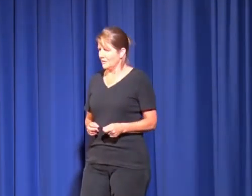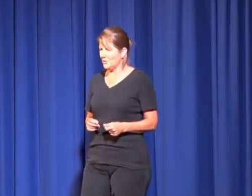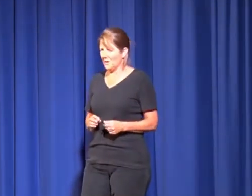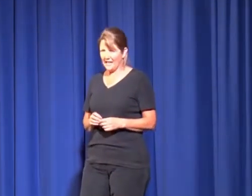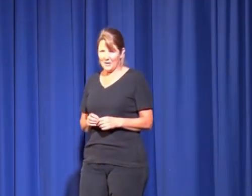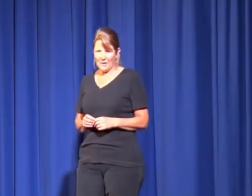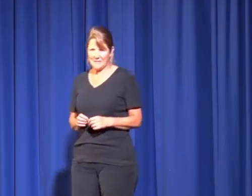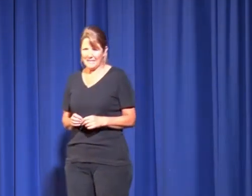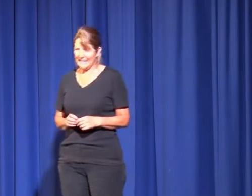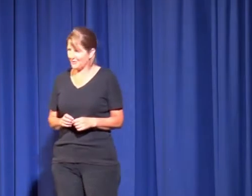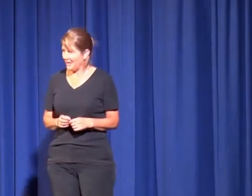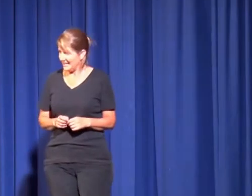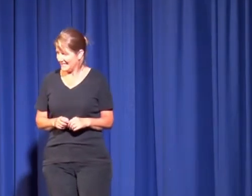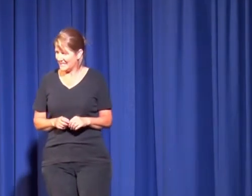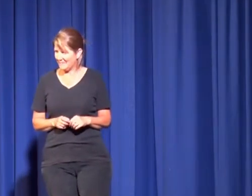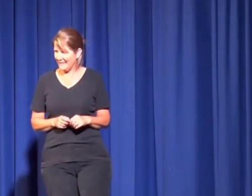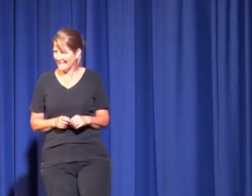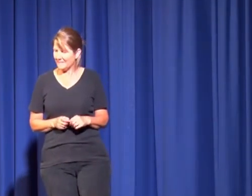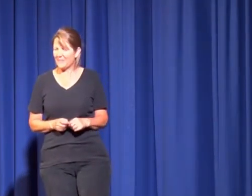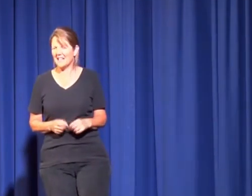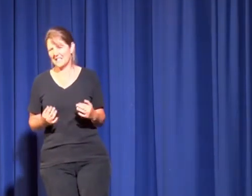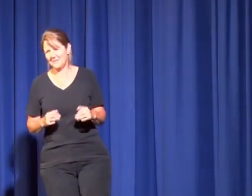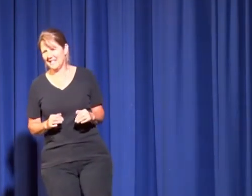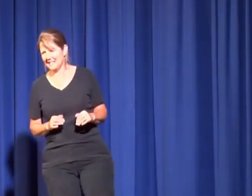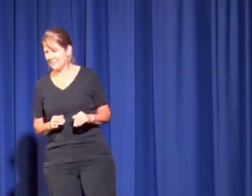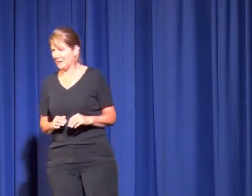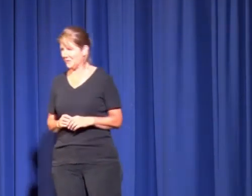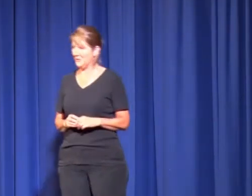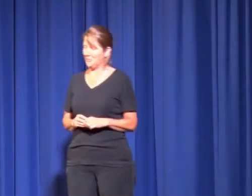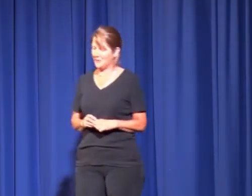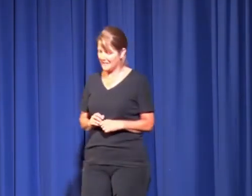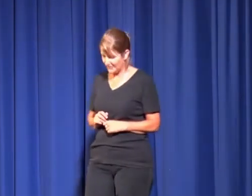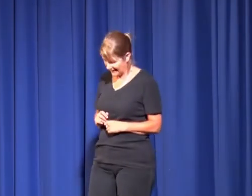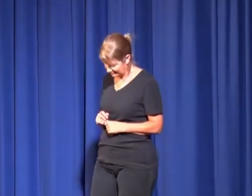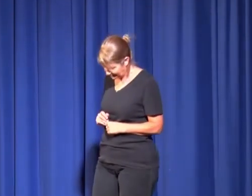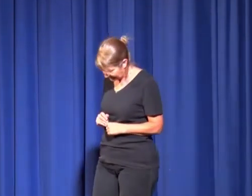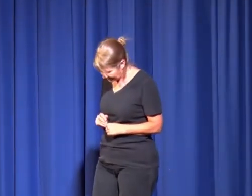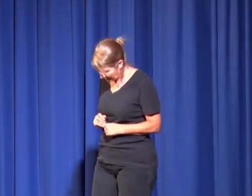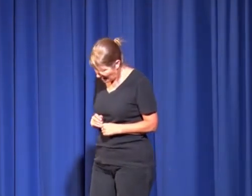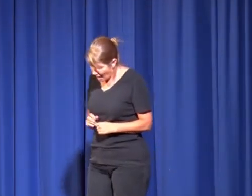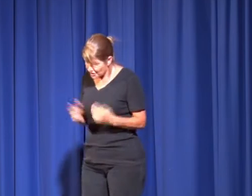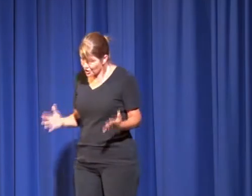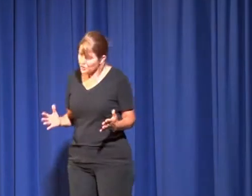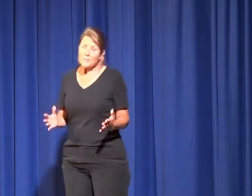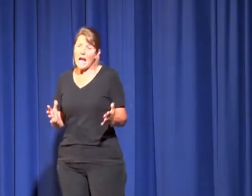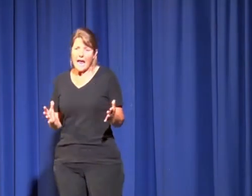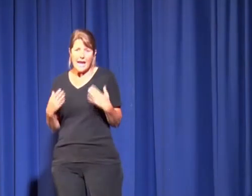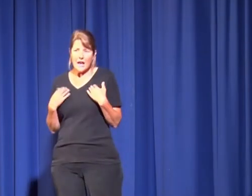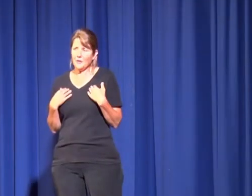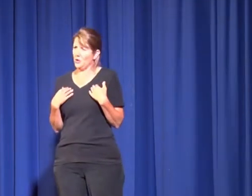Oh, I can't wait to meet Leg's friend. Is he a spunk? Vicky set me up with a few boys, you know what mean? So, in our view,